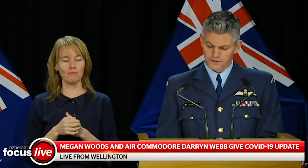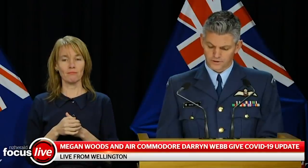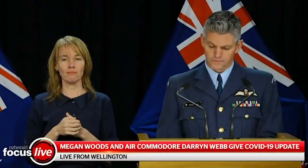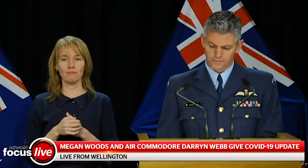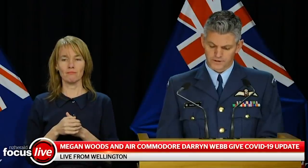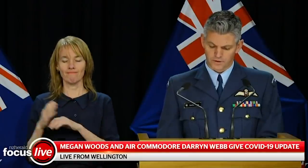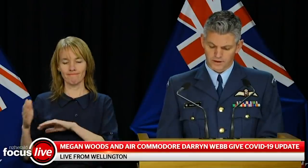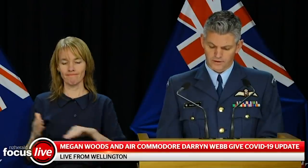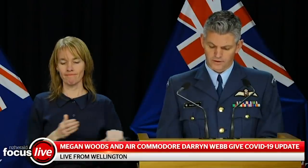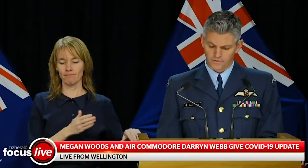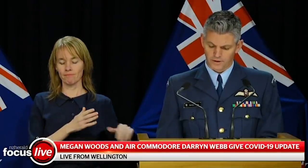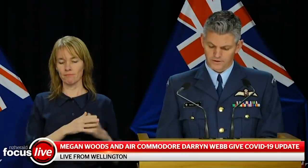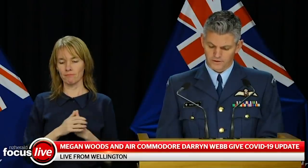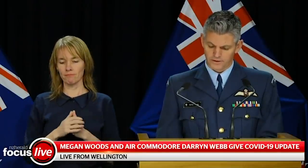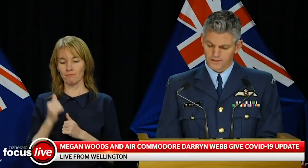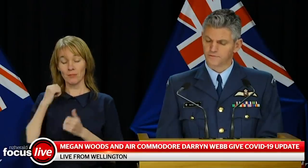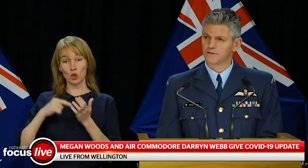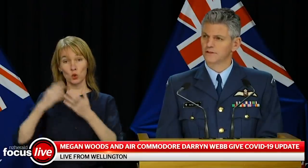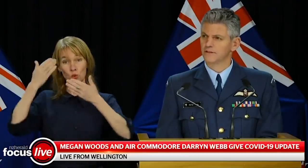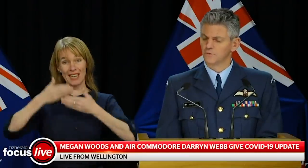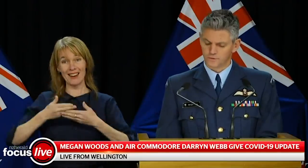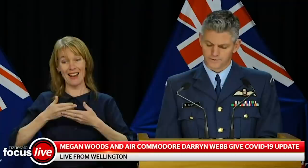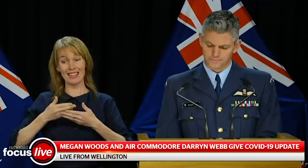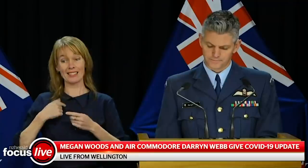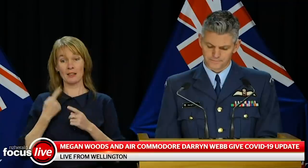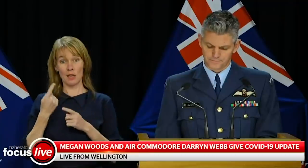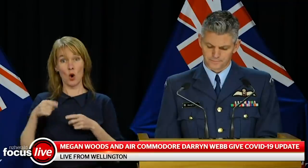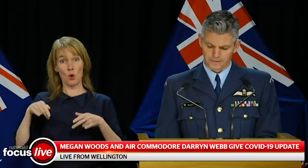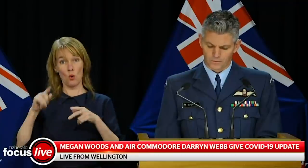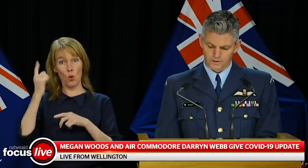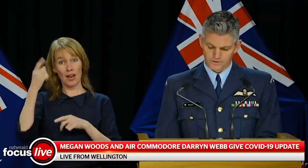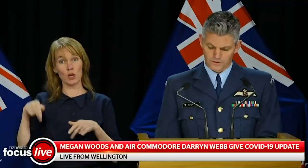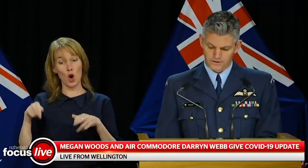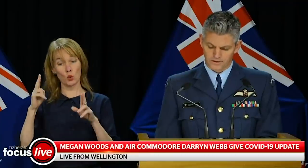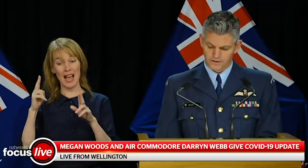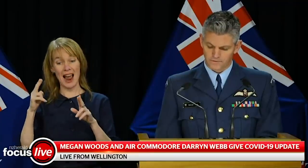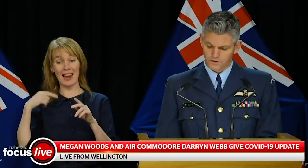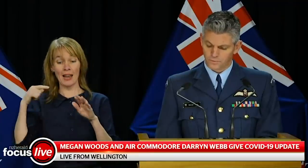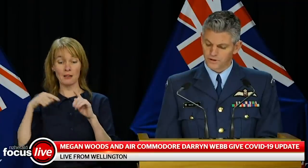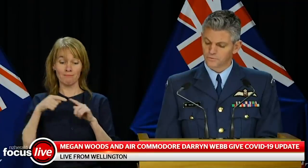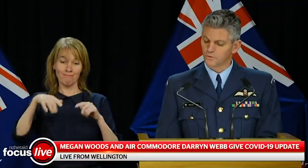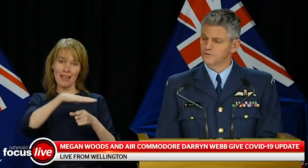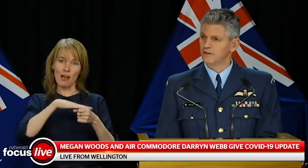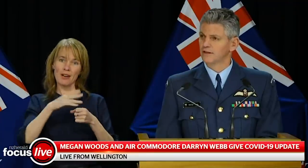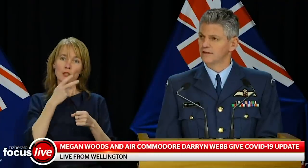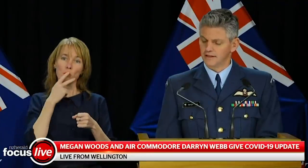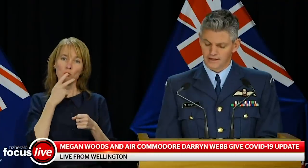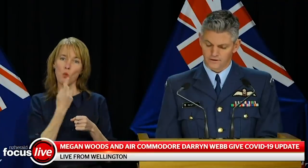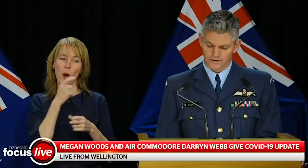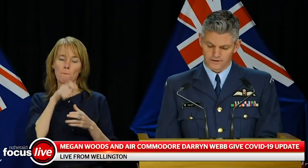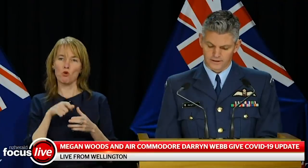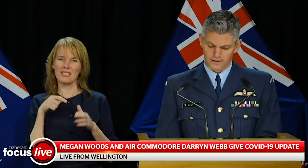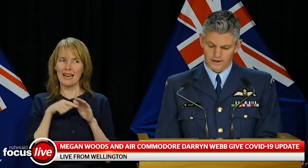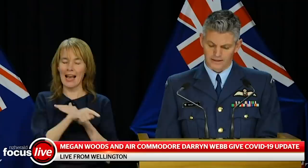an individual absconded from the smoking area of a managed isolation facility in Auckland. I want to emphasise that this individual breached rules that are